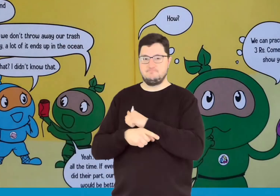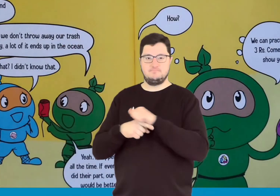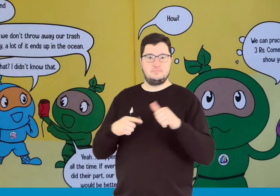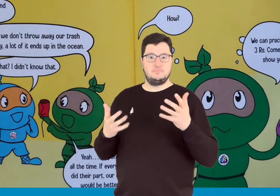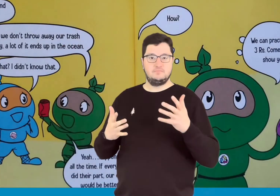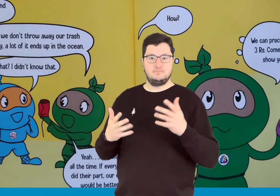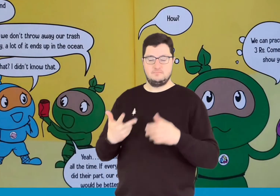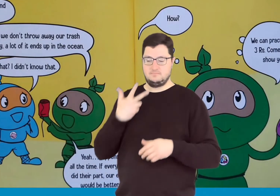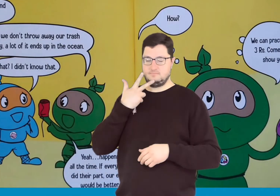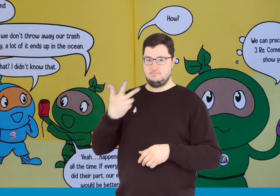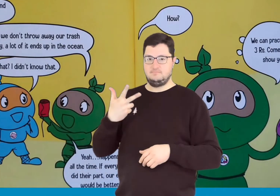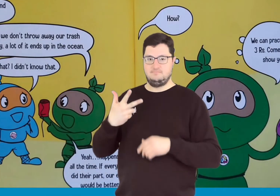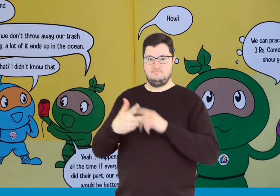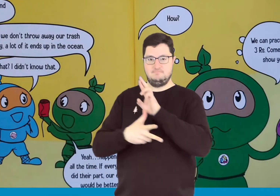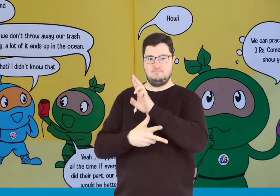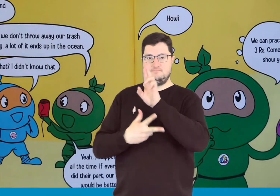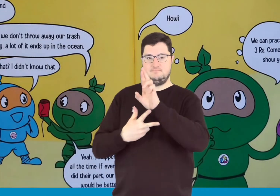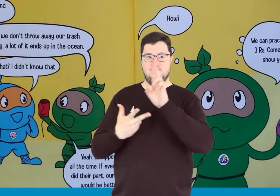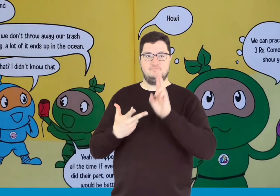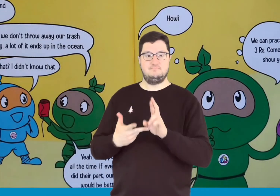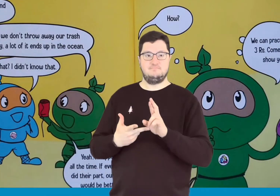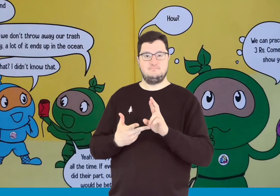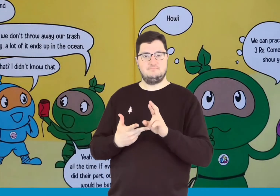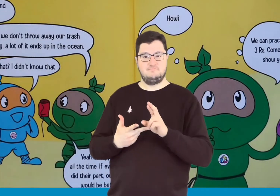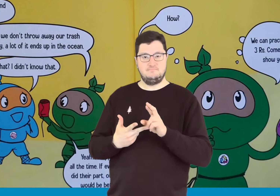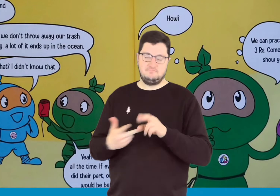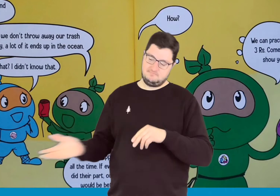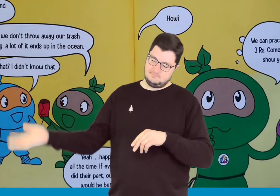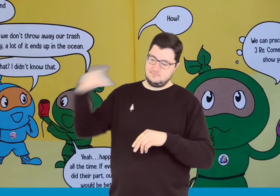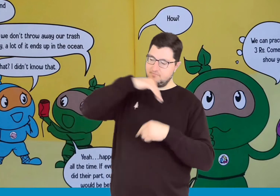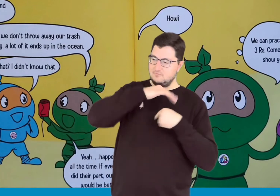We can practice the three R's. Come on, I'll show you.